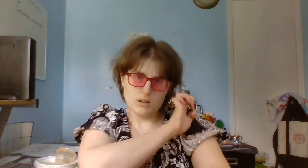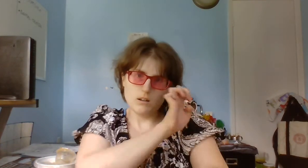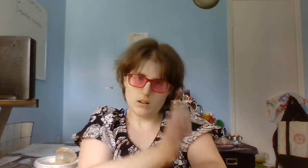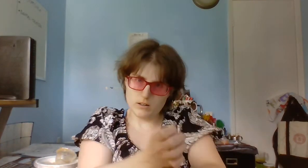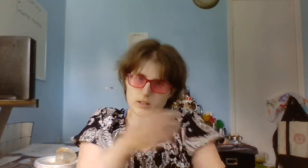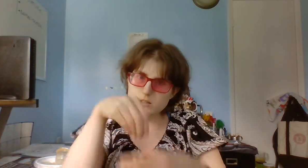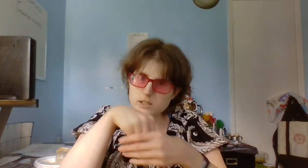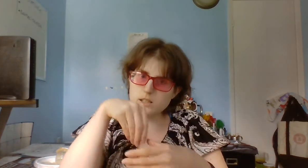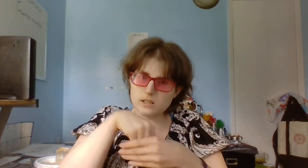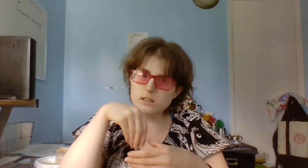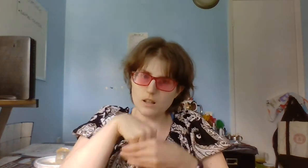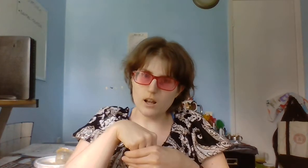Energy, inside.